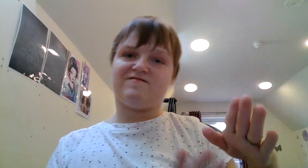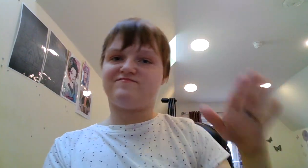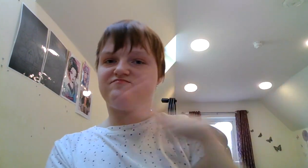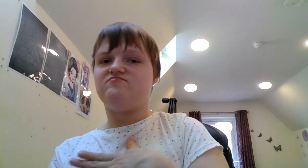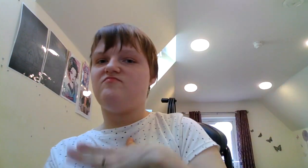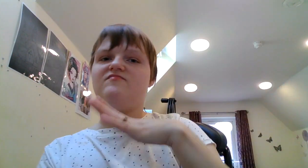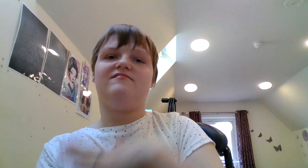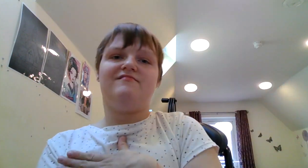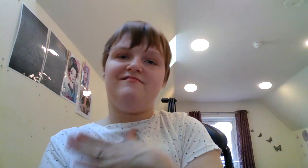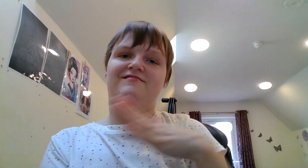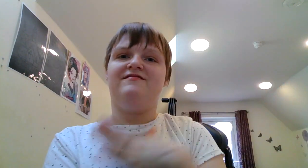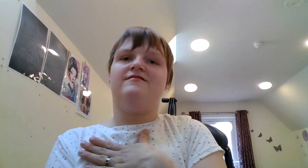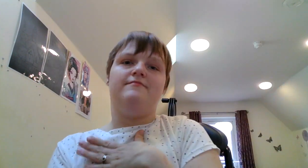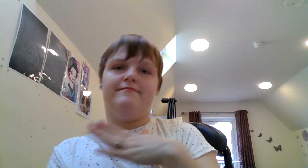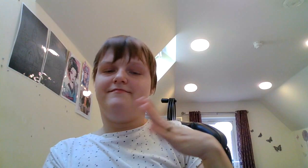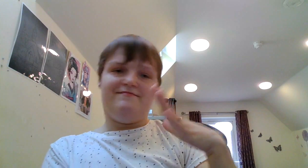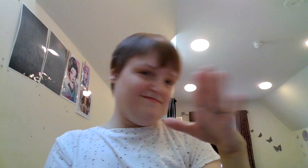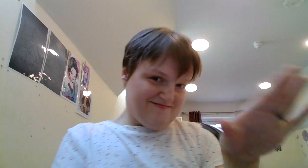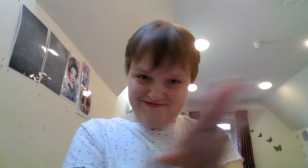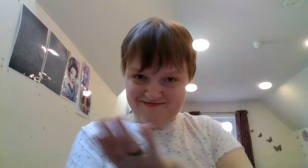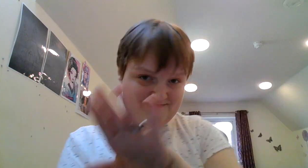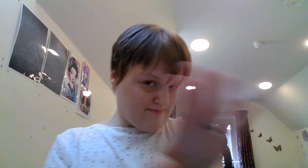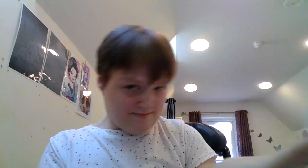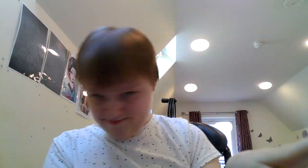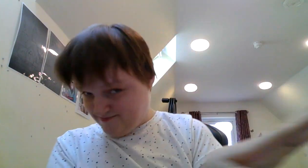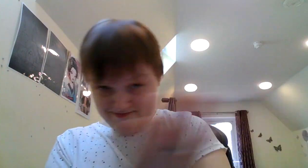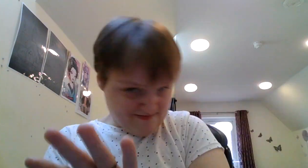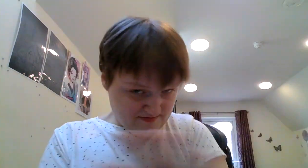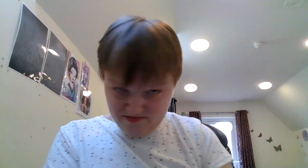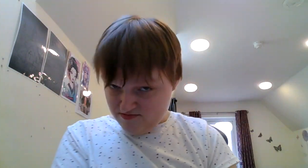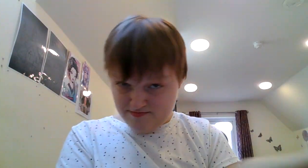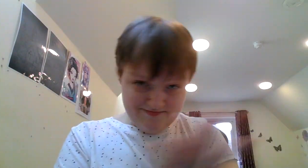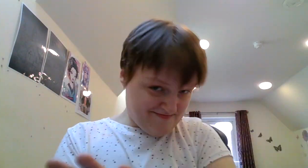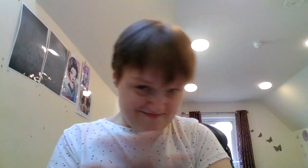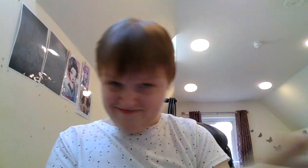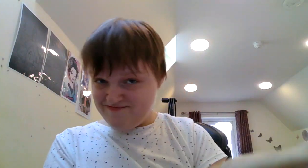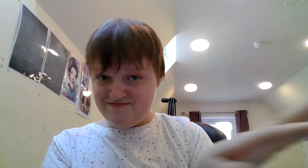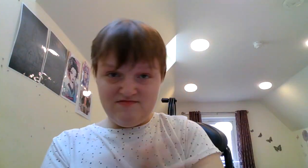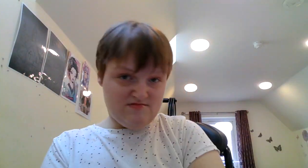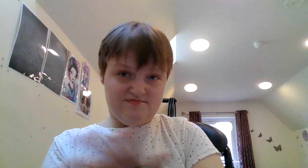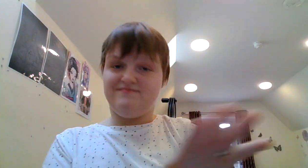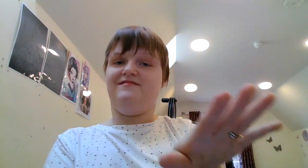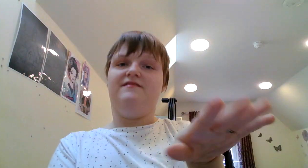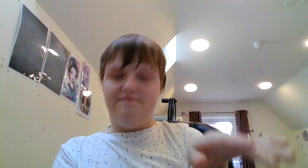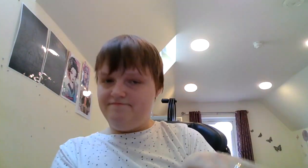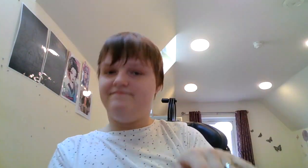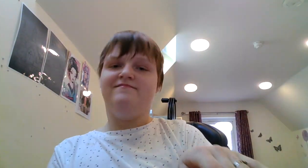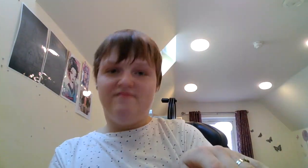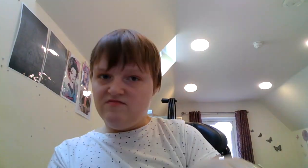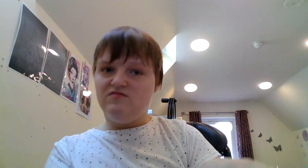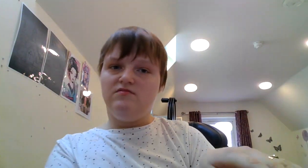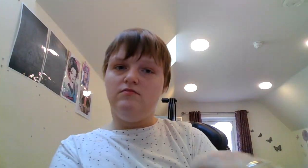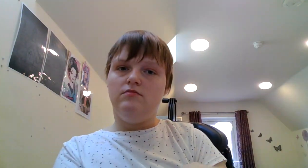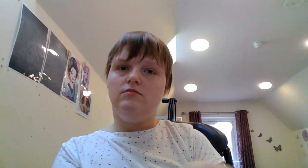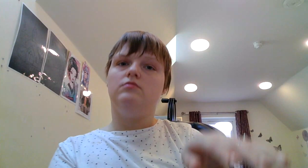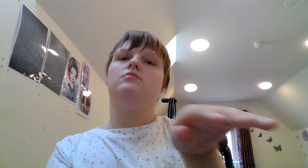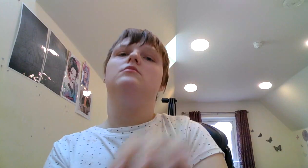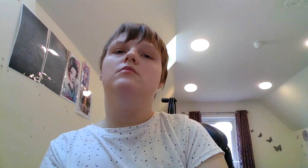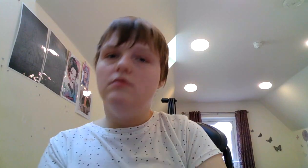You don't have to be handicapped to be different. Everyone is different. T is so important to